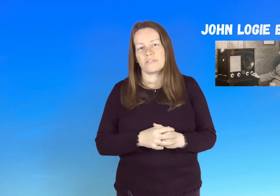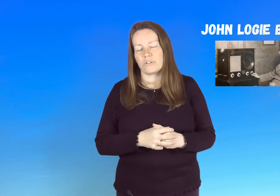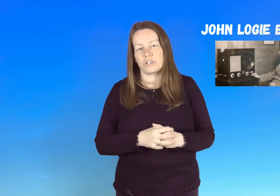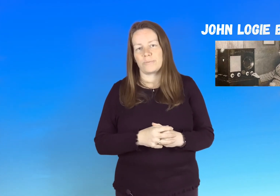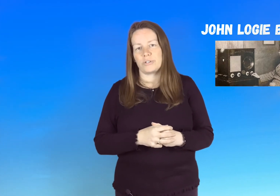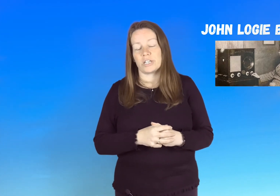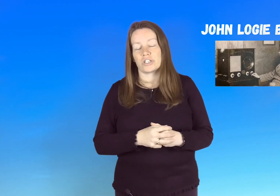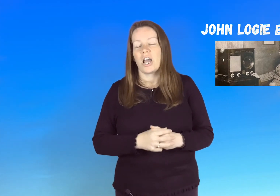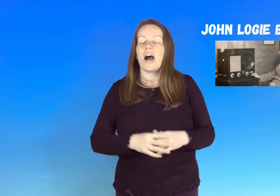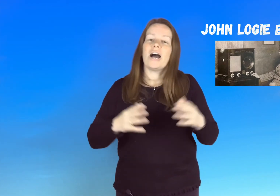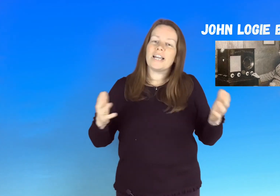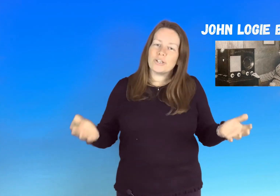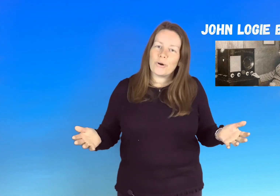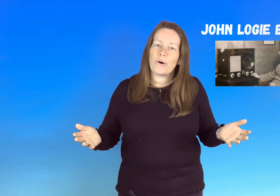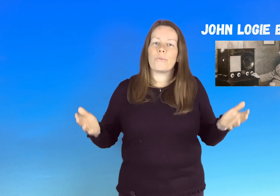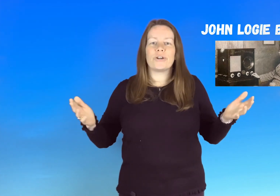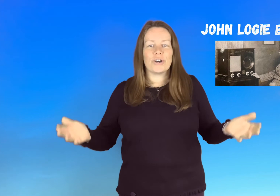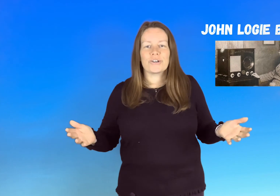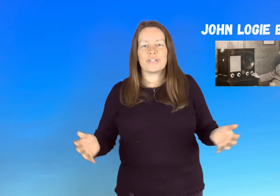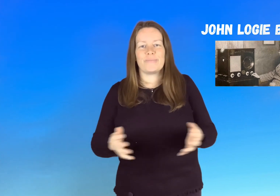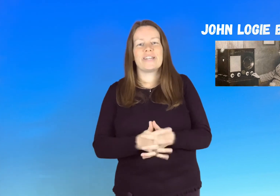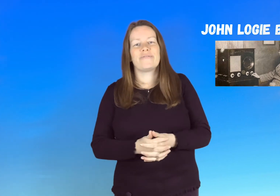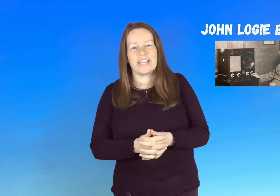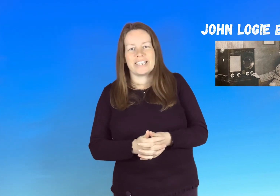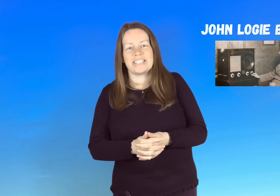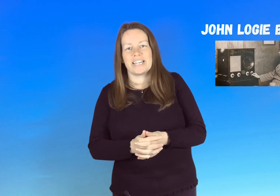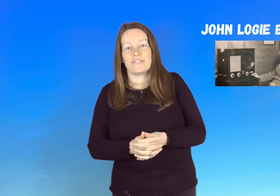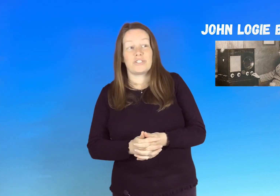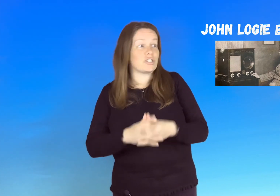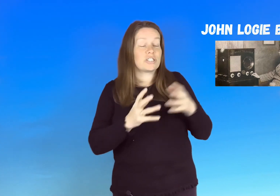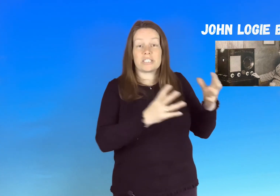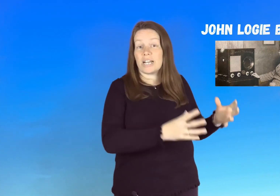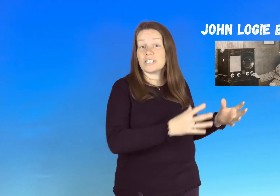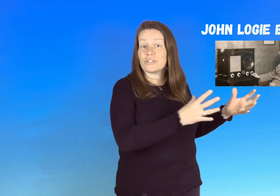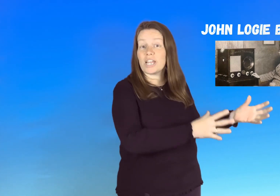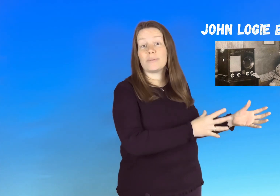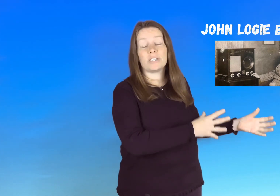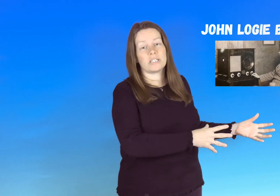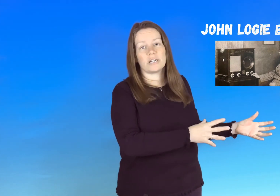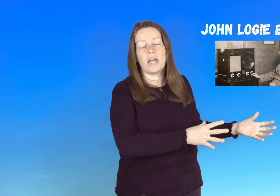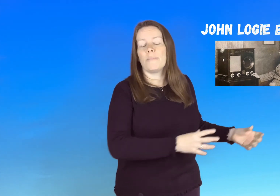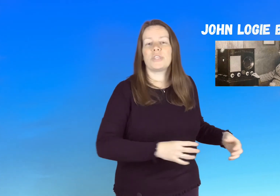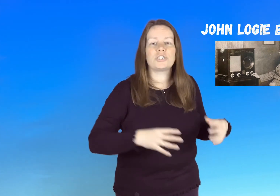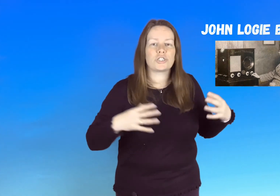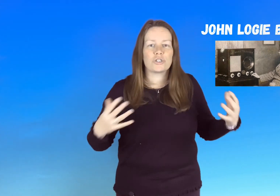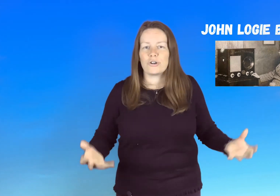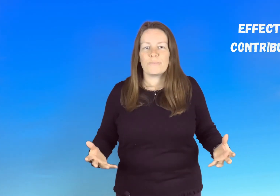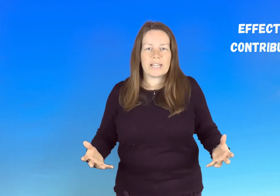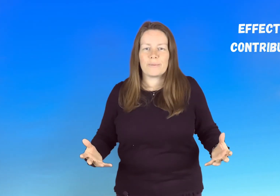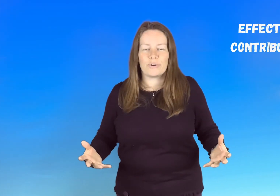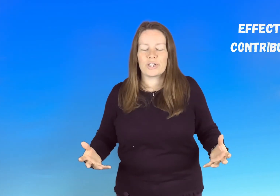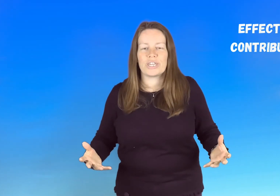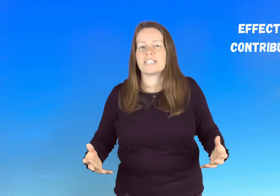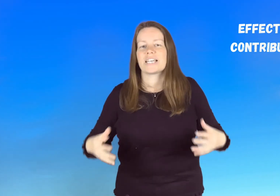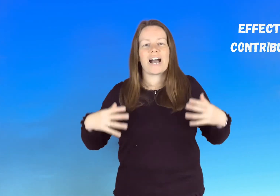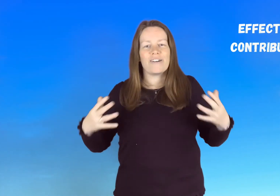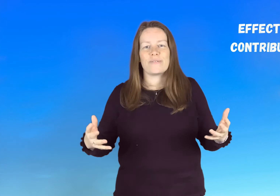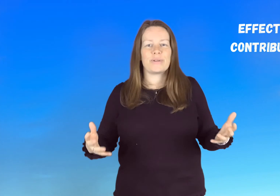contributors i know we're not going to be inventing the television because that's already been done but there's so many more things that haven't been